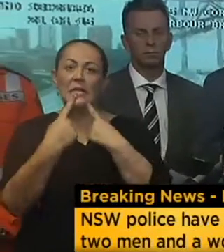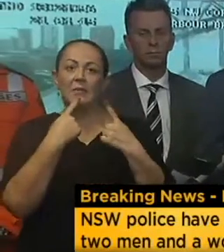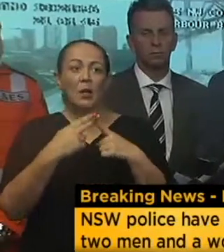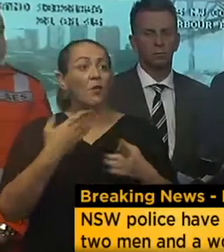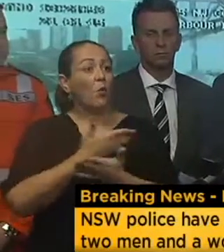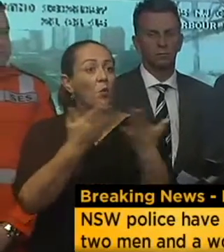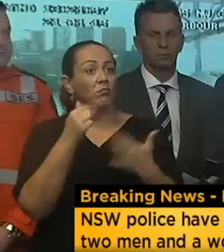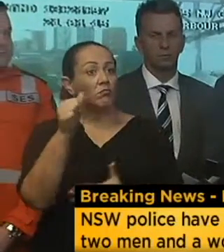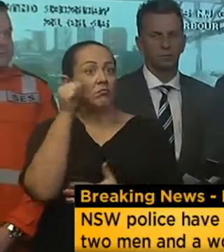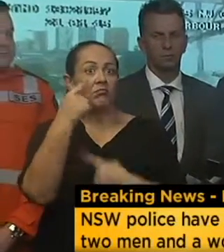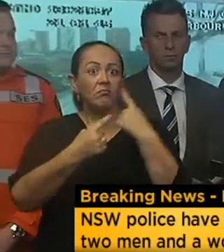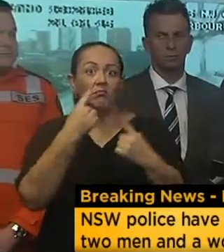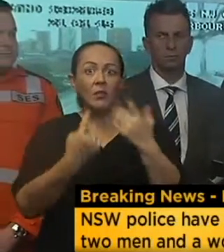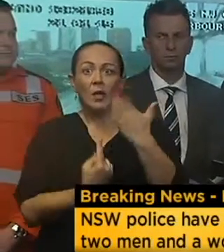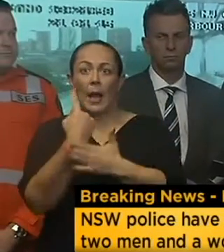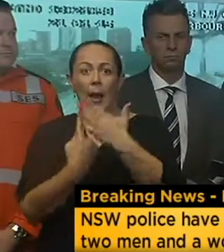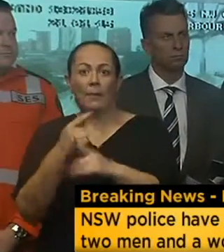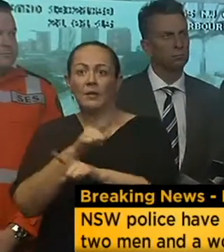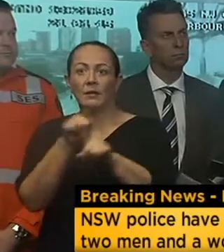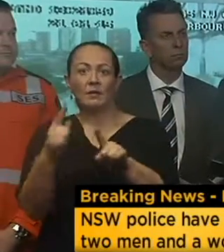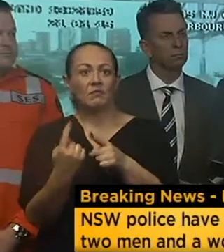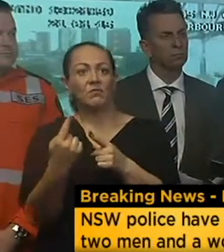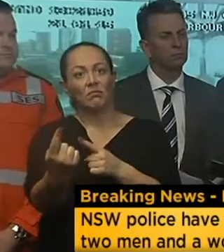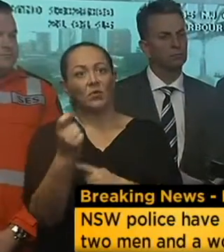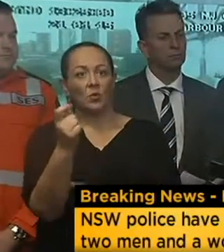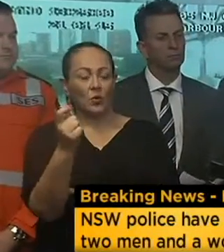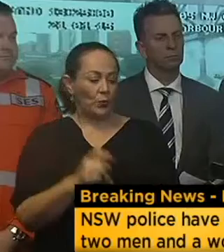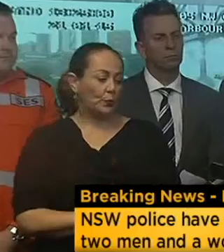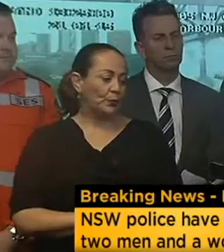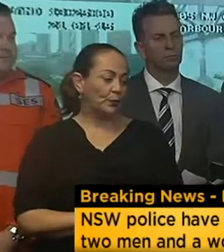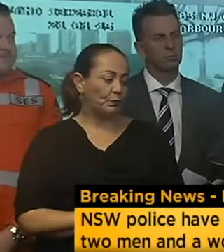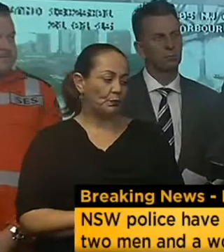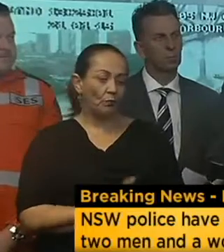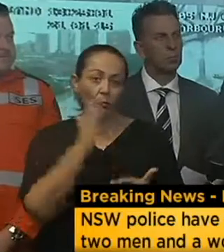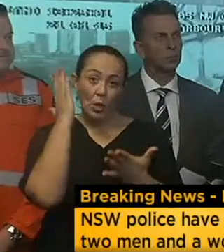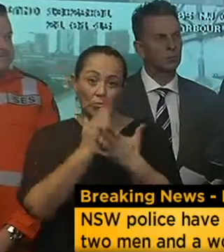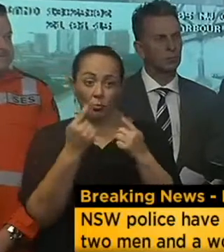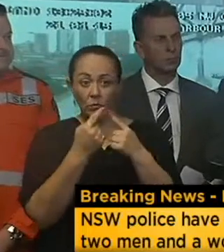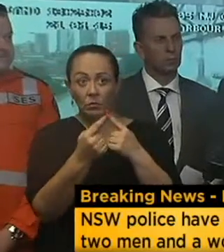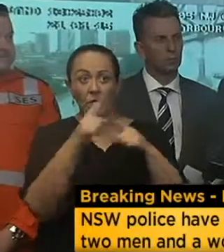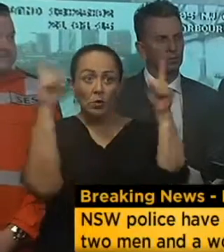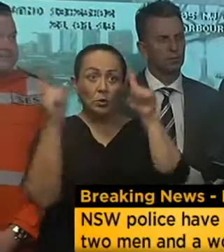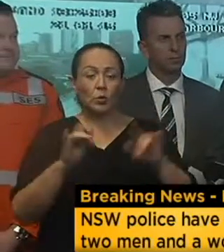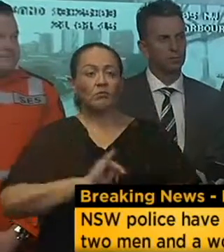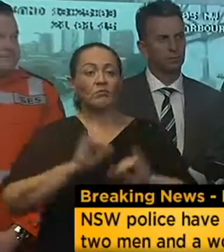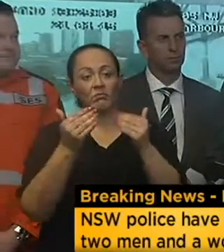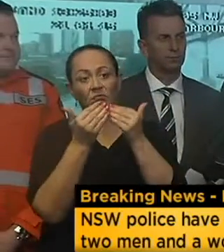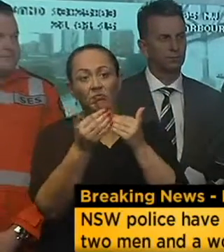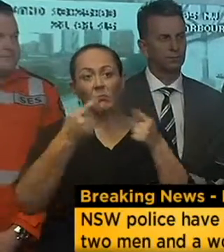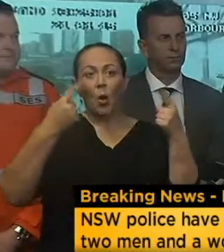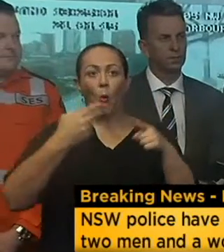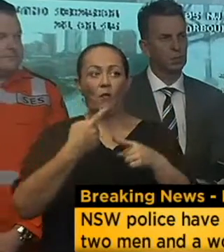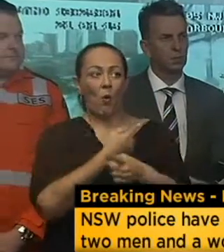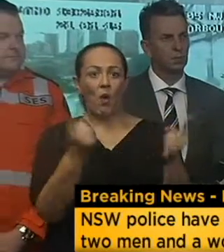listen to and respond to in terms of the events we are facing. There is no doubt that this is a very severe storm event, indeed it's a once in